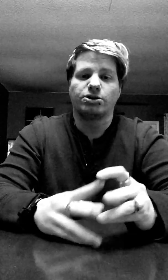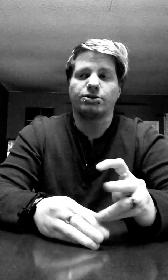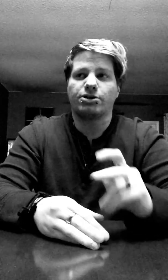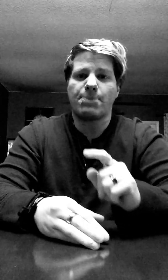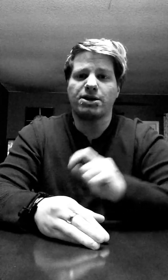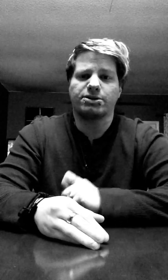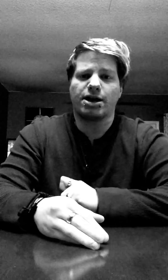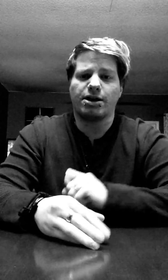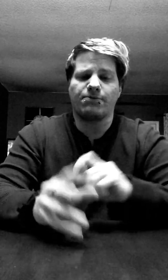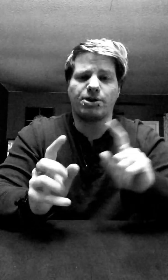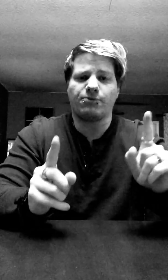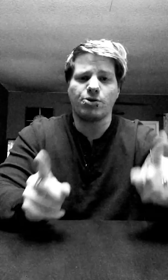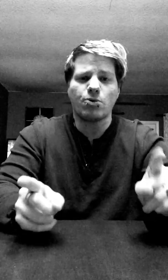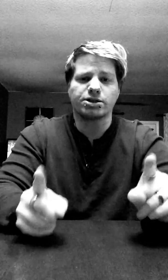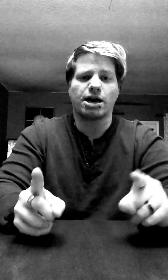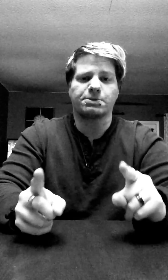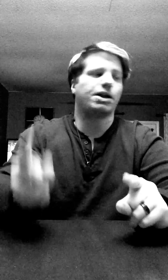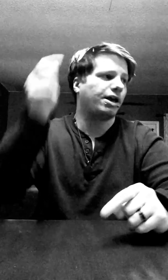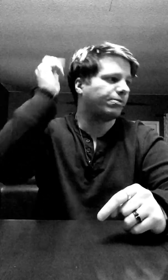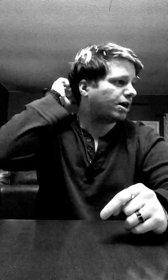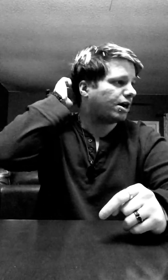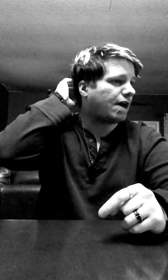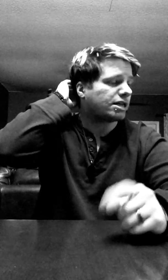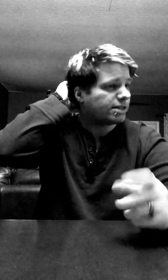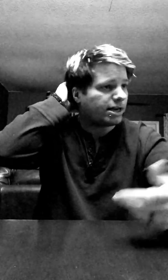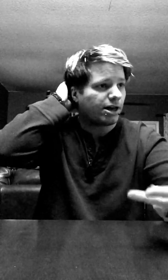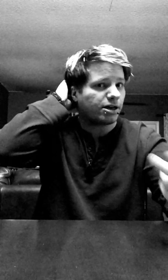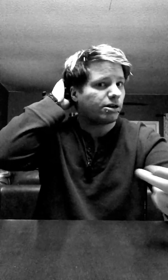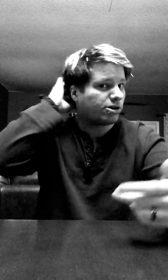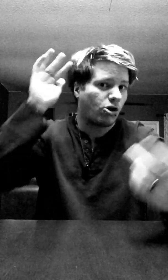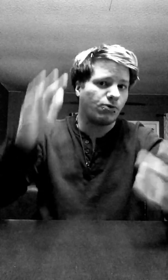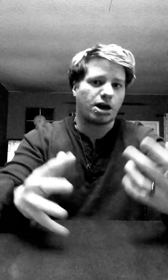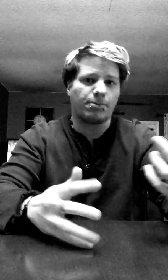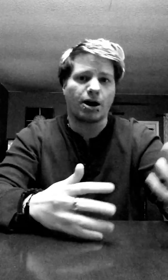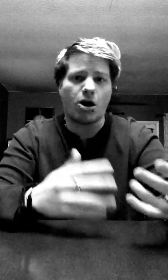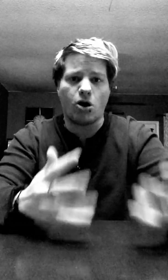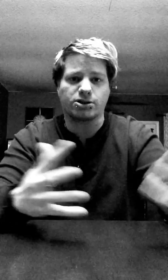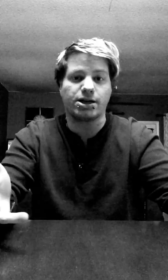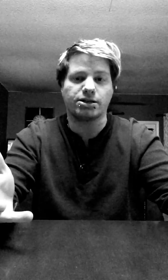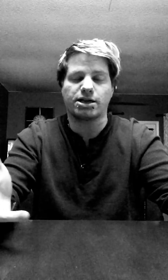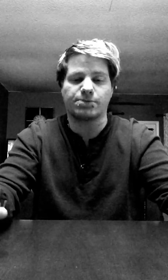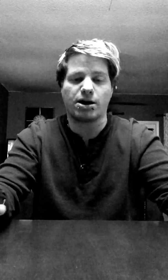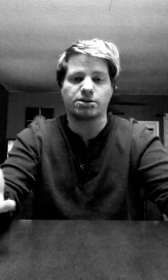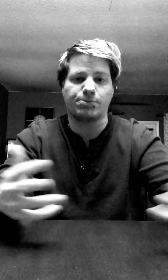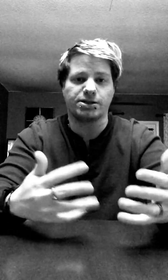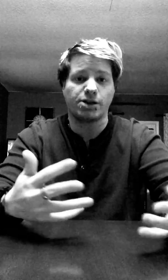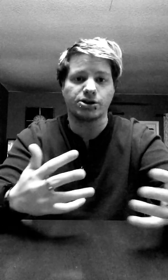that being said, if, if you want to stop sinning. Not sinning, like, overcoming all sins. That's impossible to be sinless.